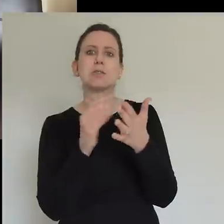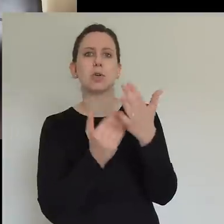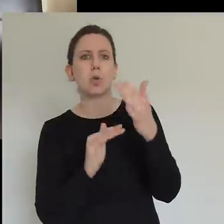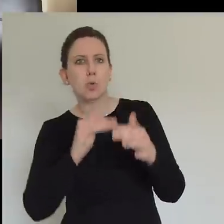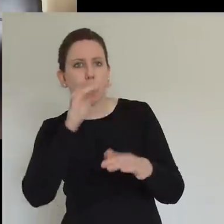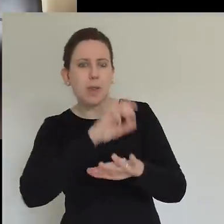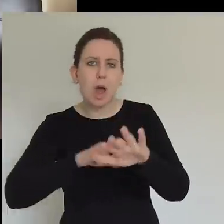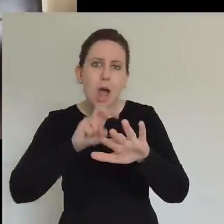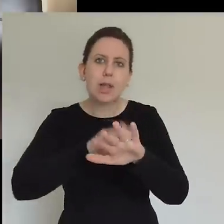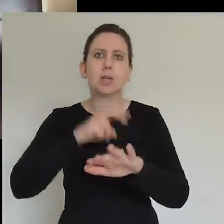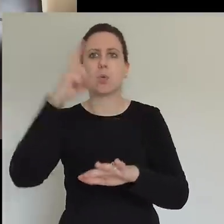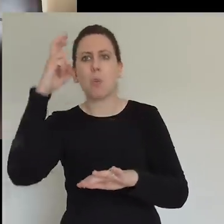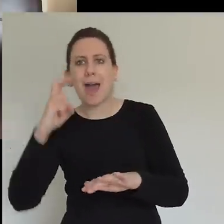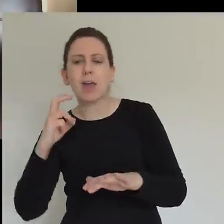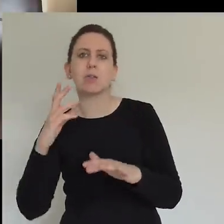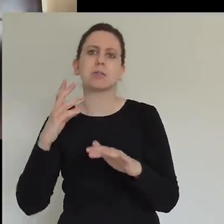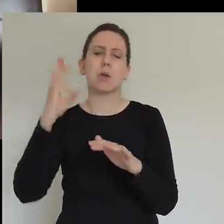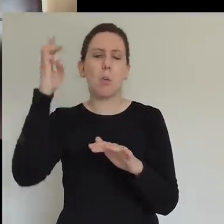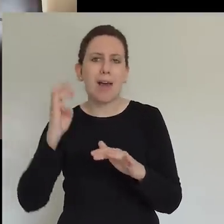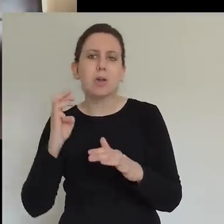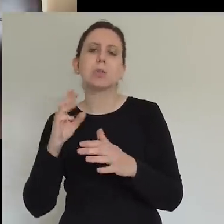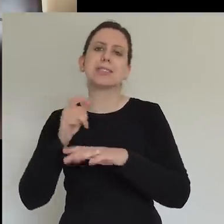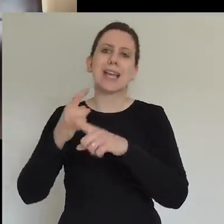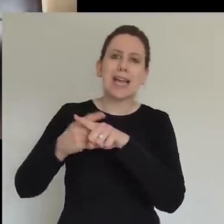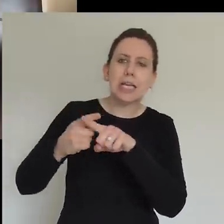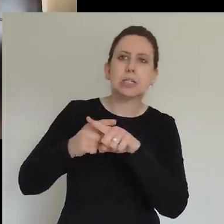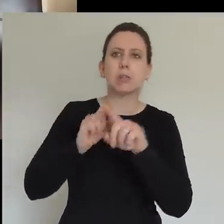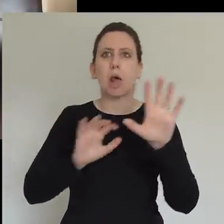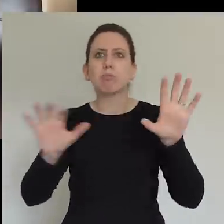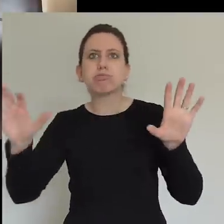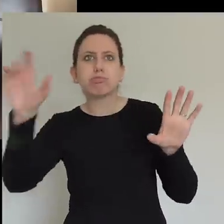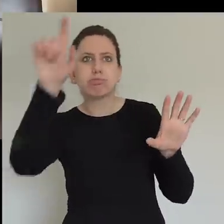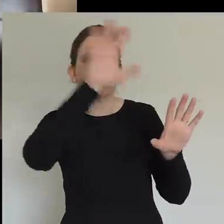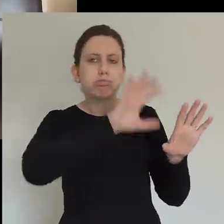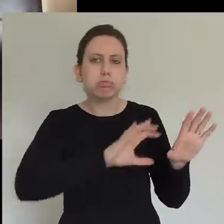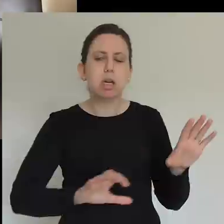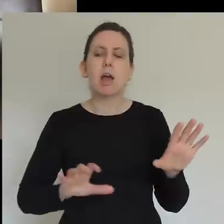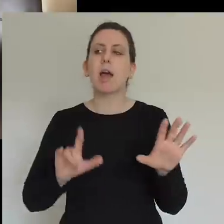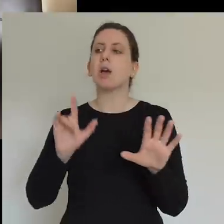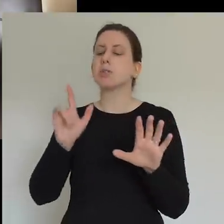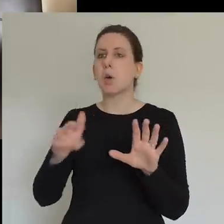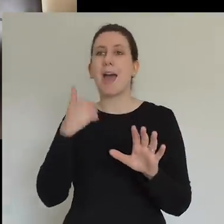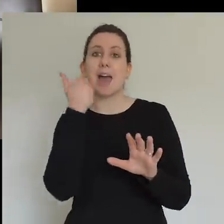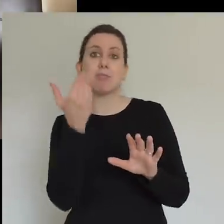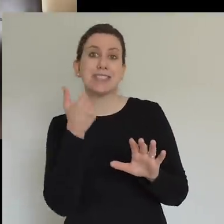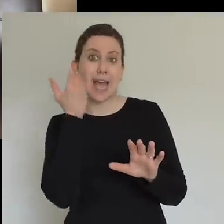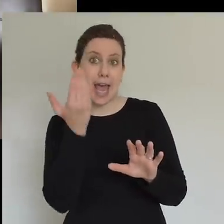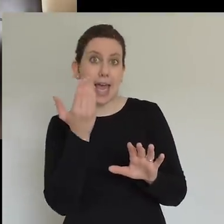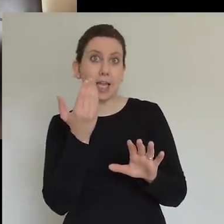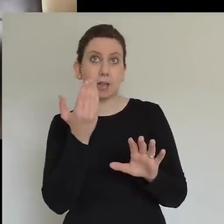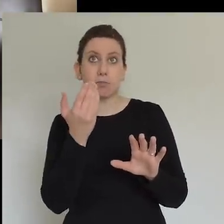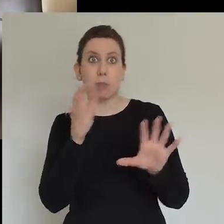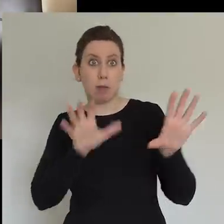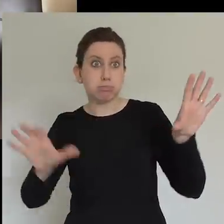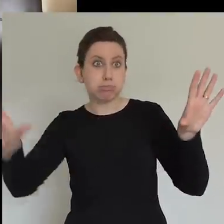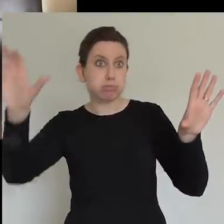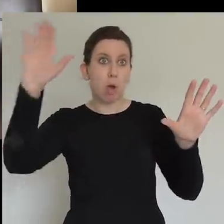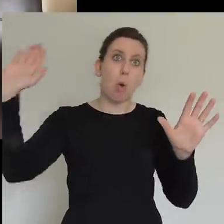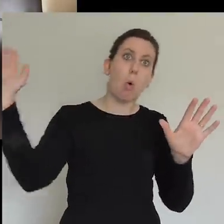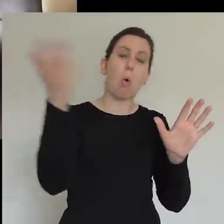with the London office would have prayed every day together and the, the nation's offices would have prayed every day, but never all together. And we've got this incredible zoom chat with like